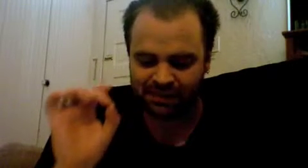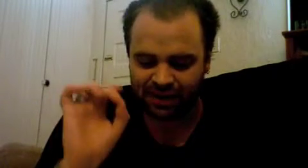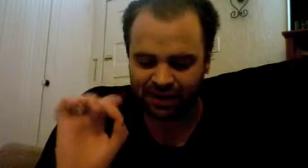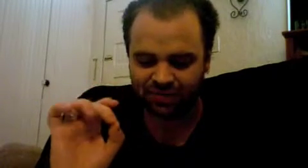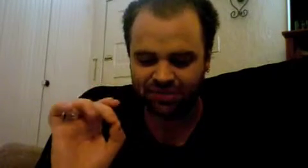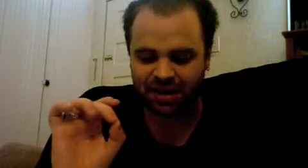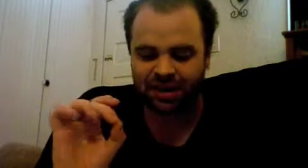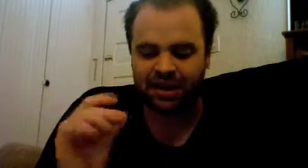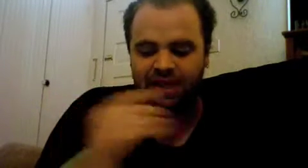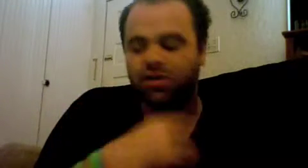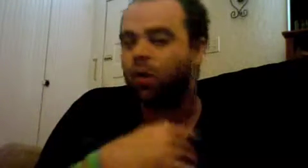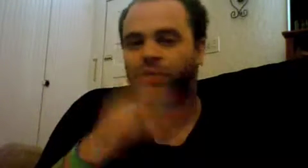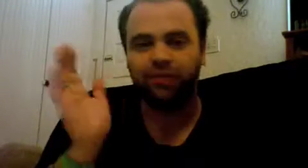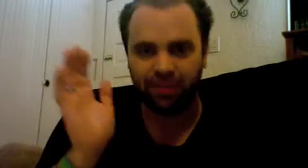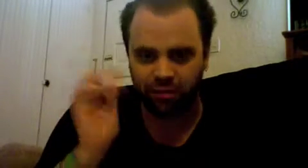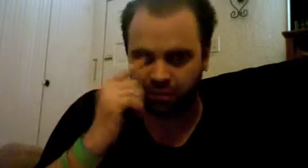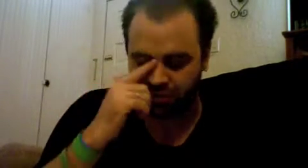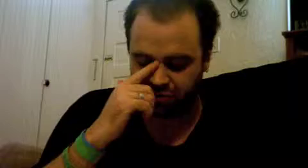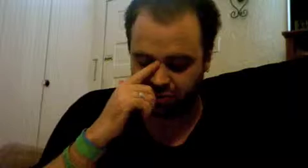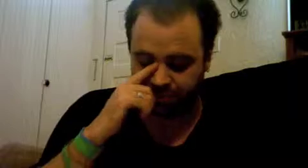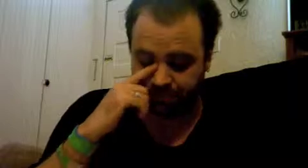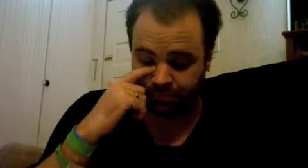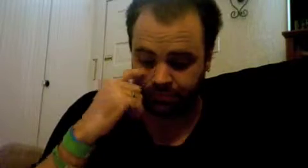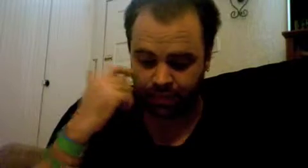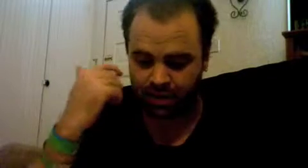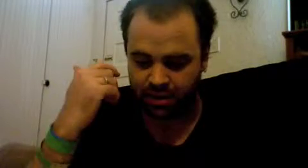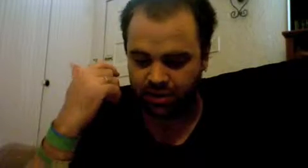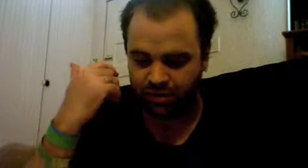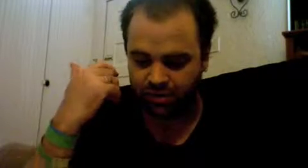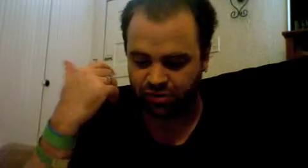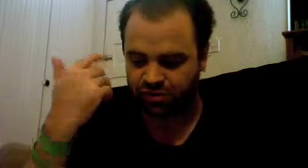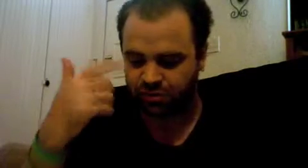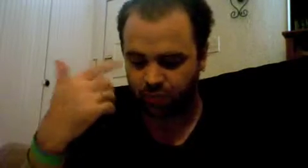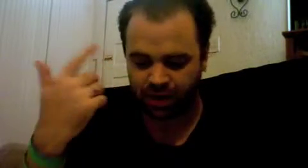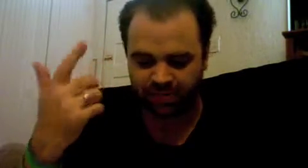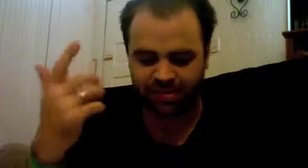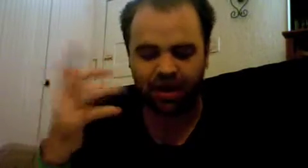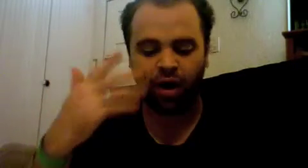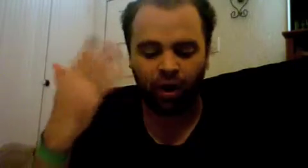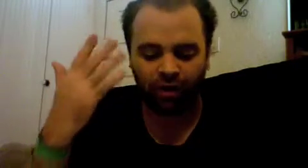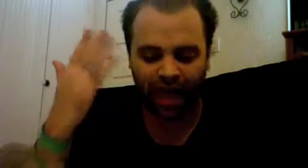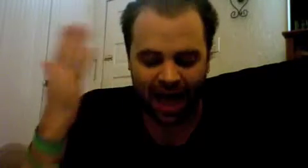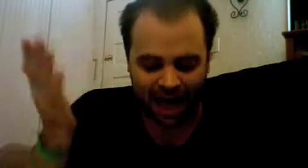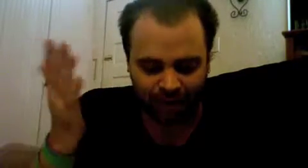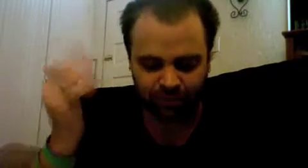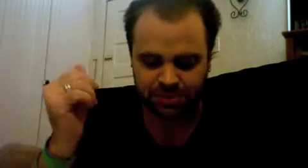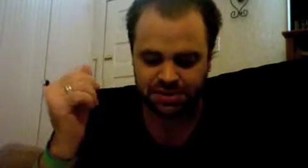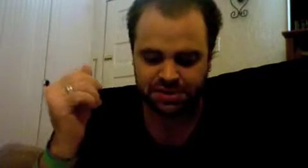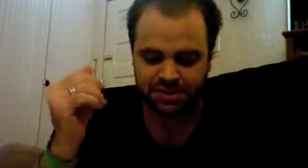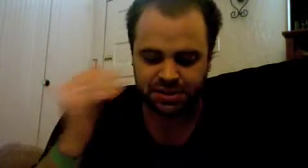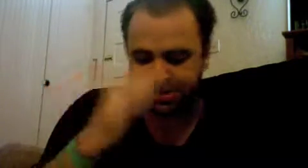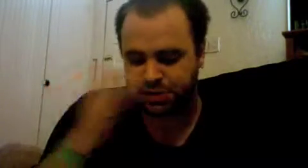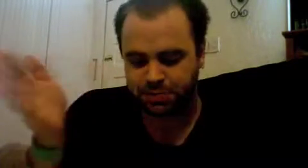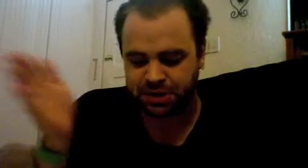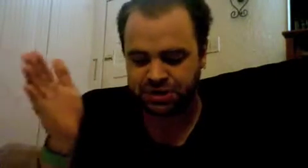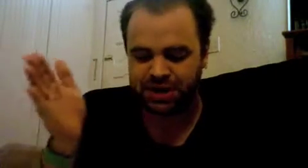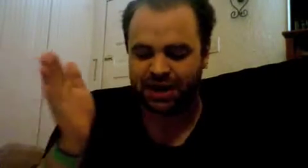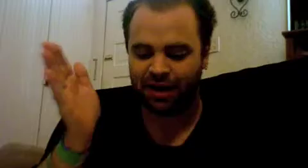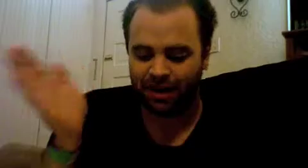enunciated is only the universal just as when I say all animals this expression cannot